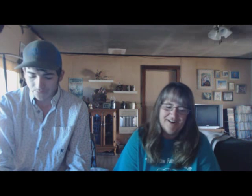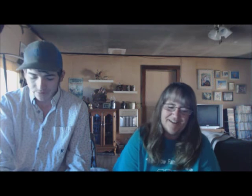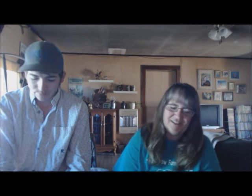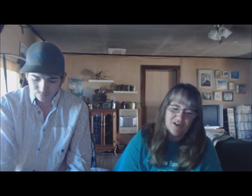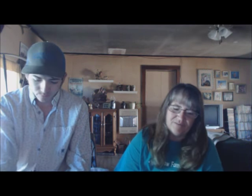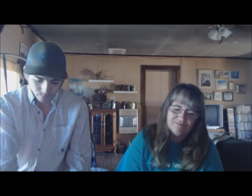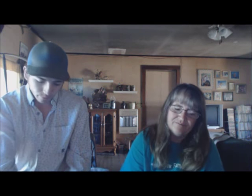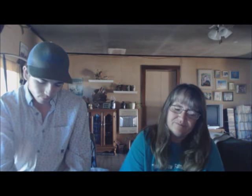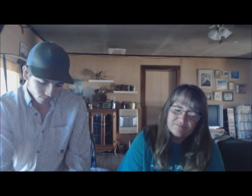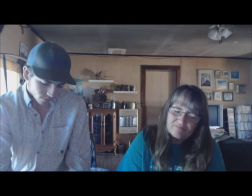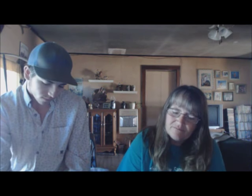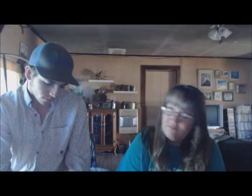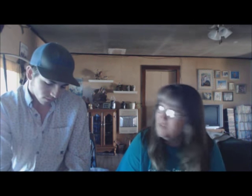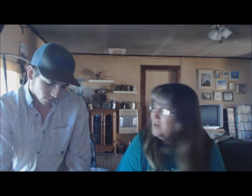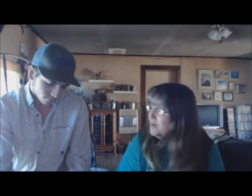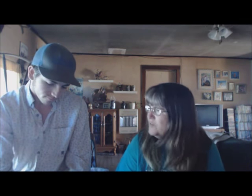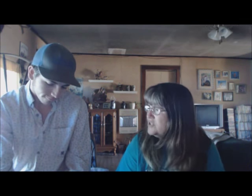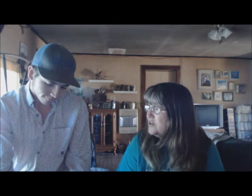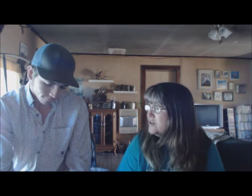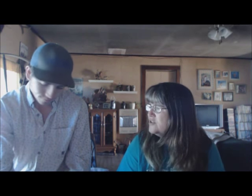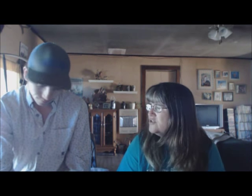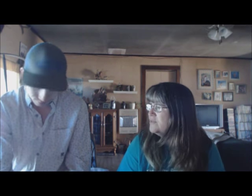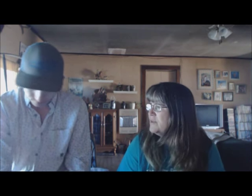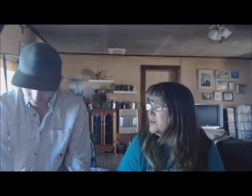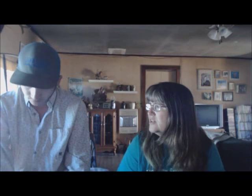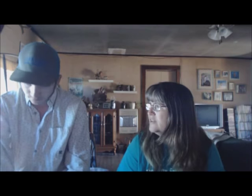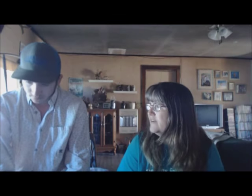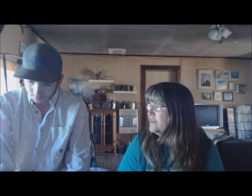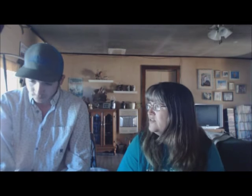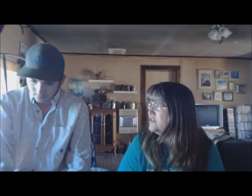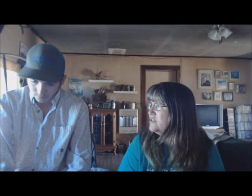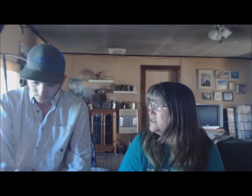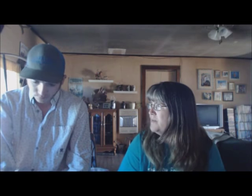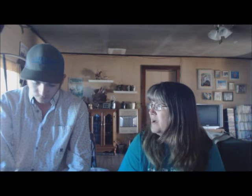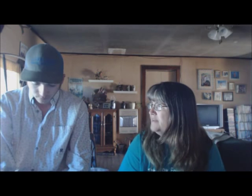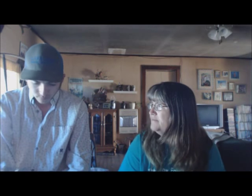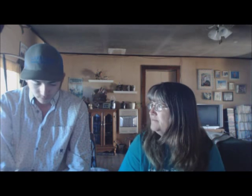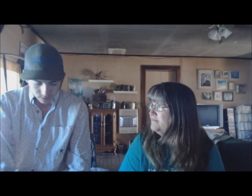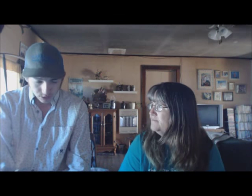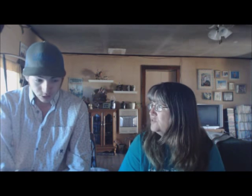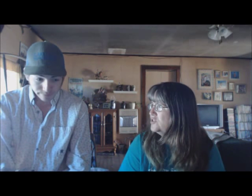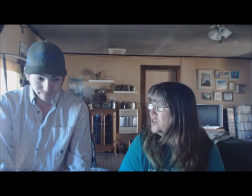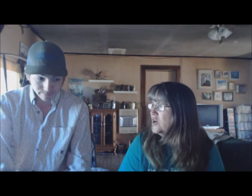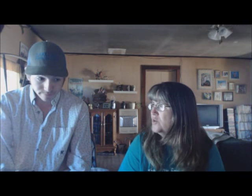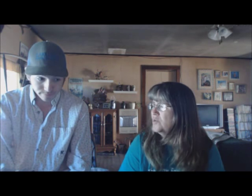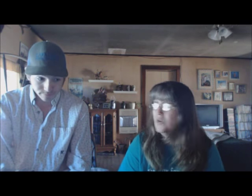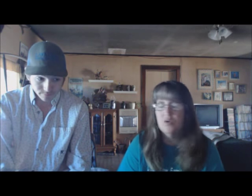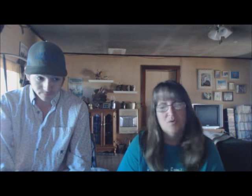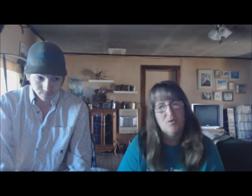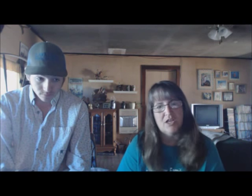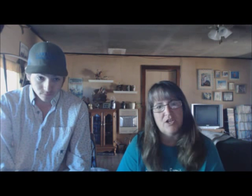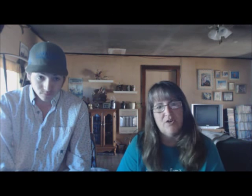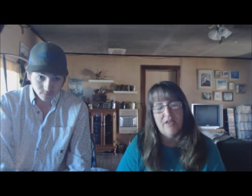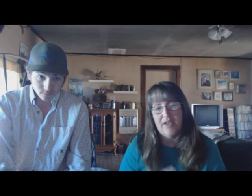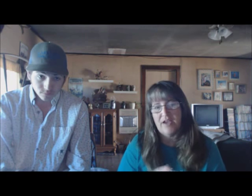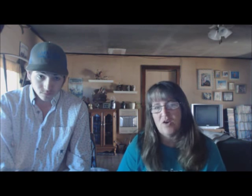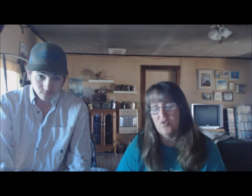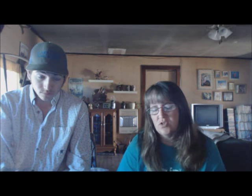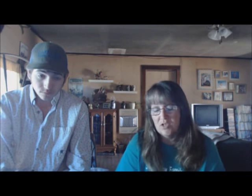Alright, so. We started a new treatment on Kavayus Spot. So, we'll let you know how that goes.